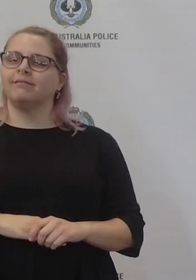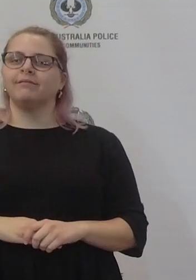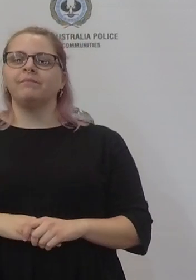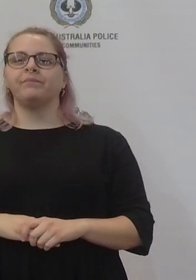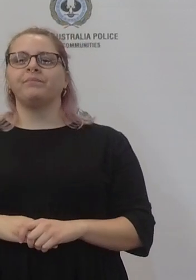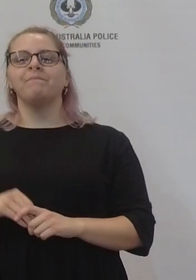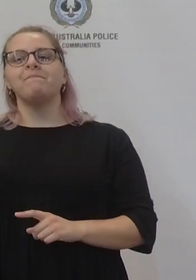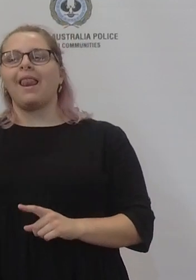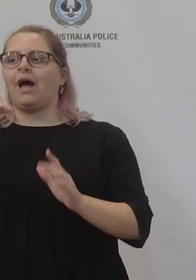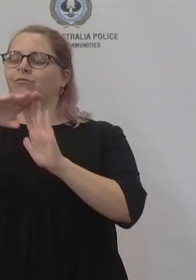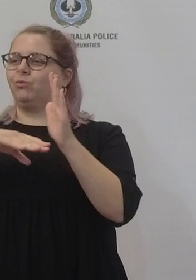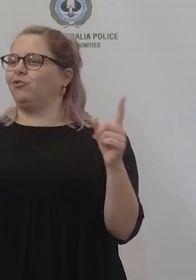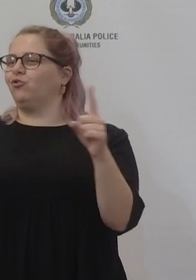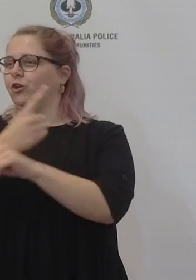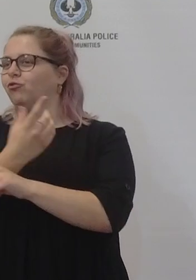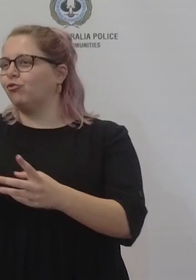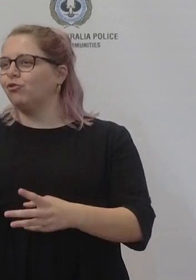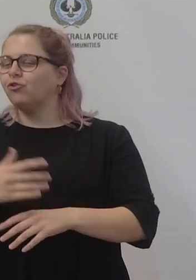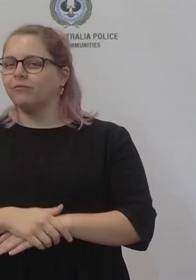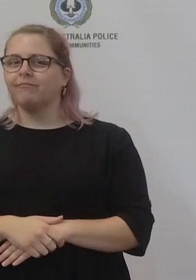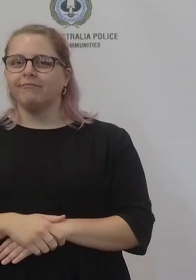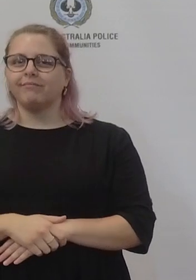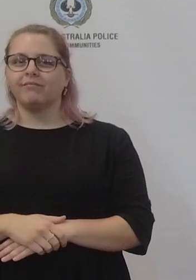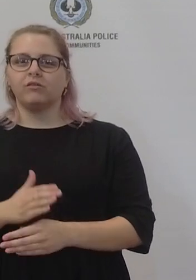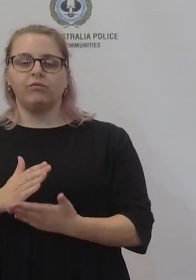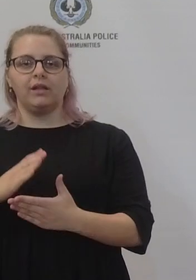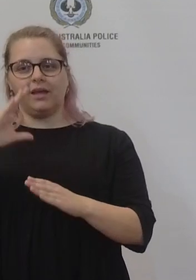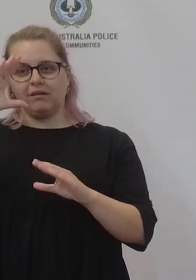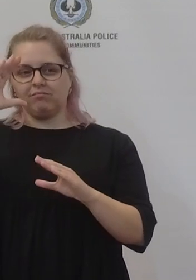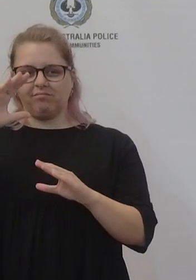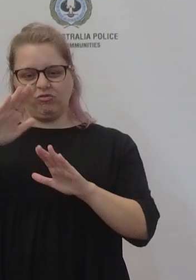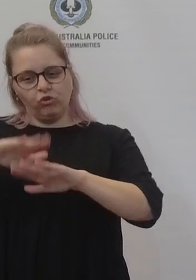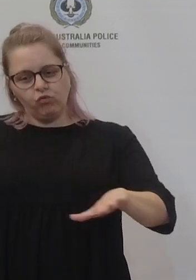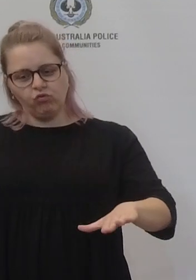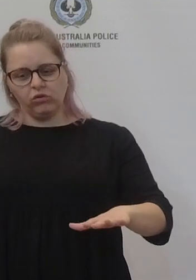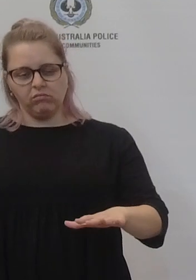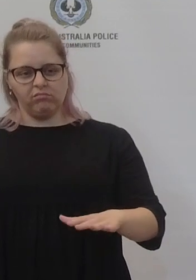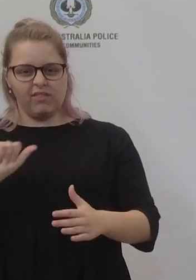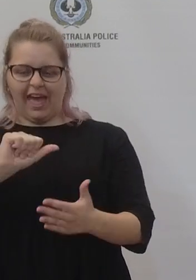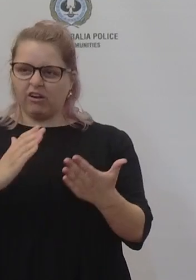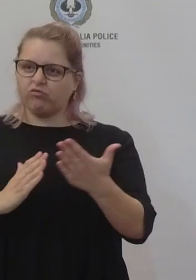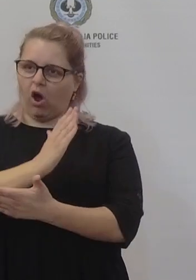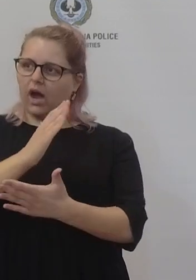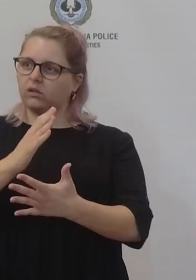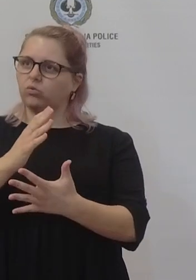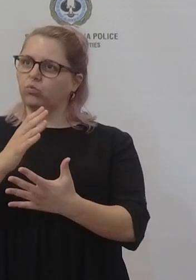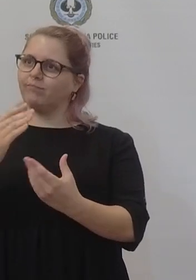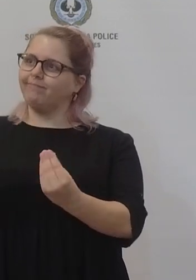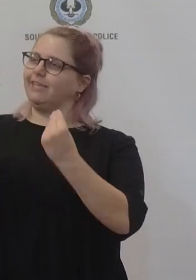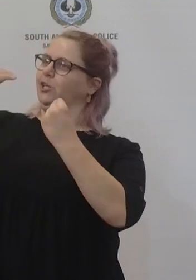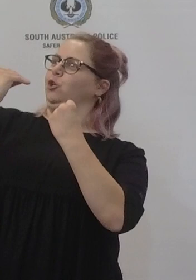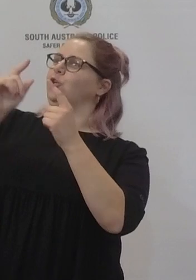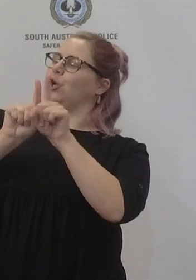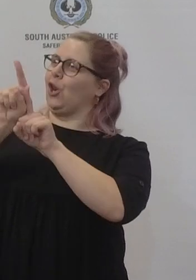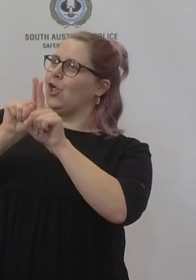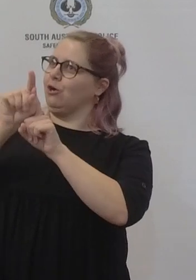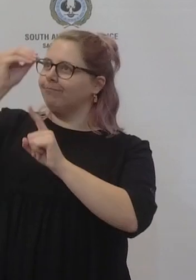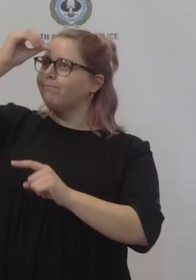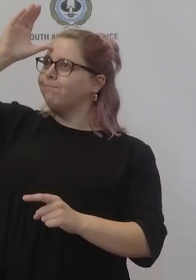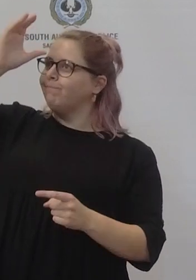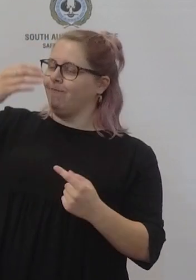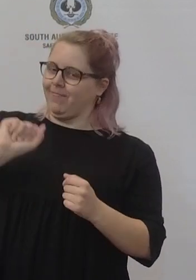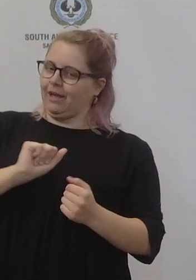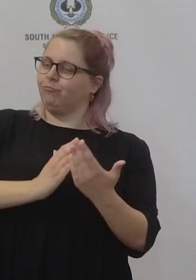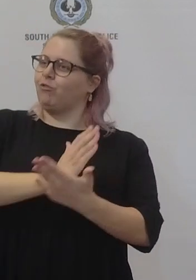people would agree education is a universal right of every child and so we need to make sure that we maintain uh staff